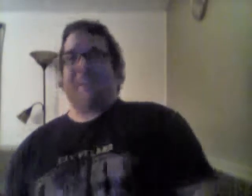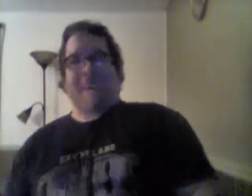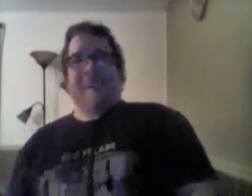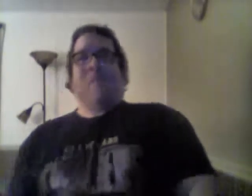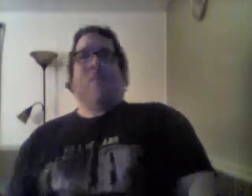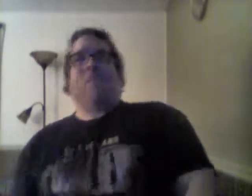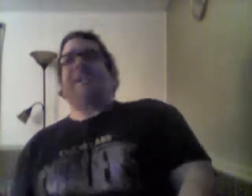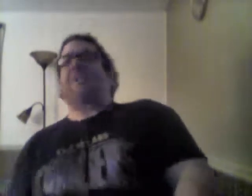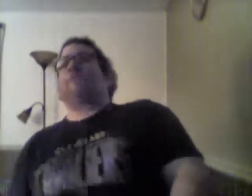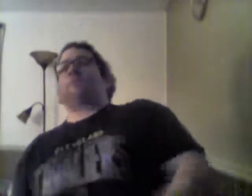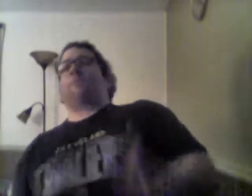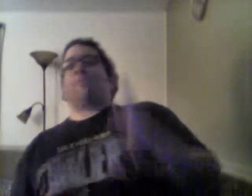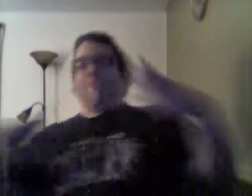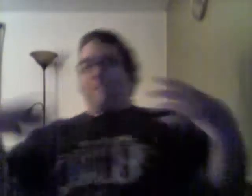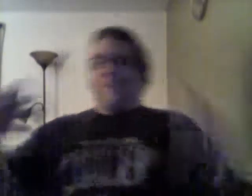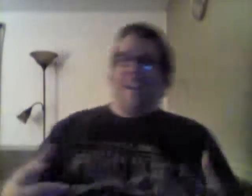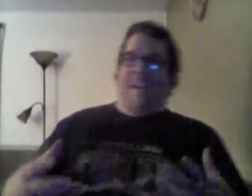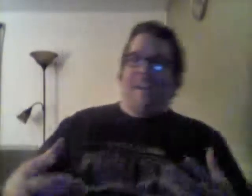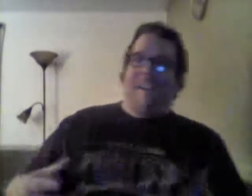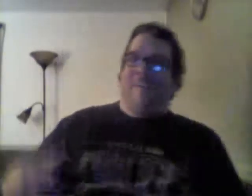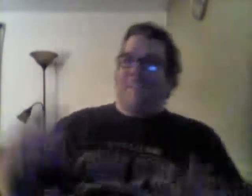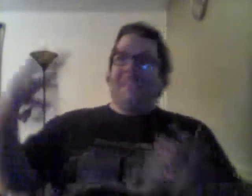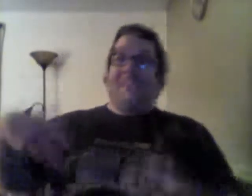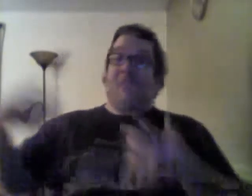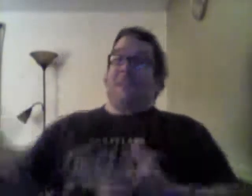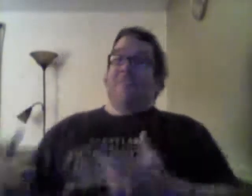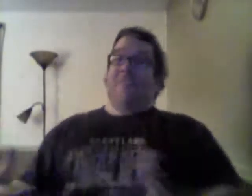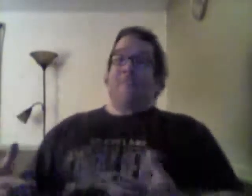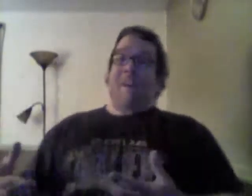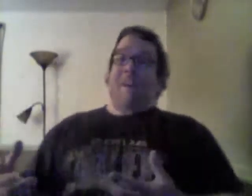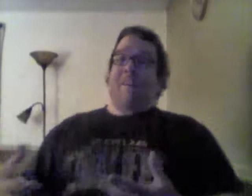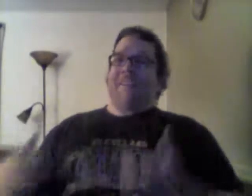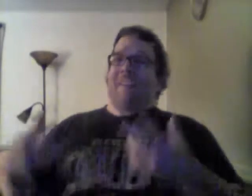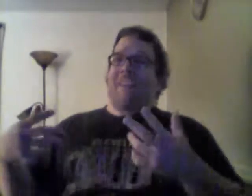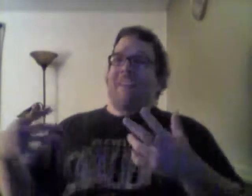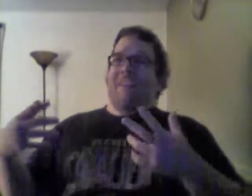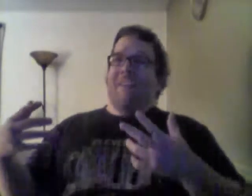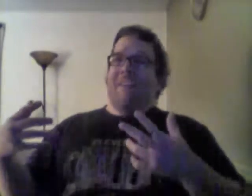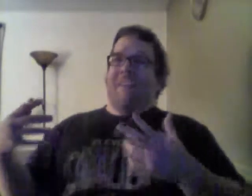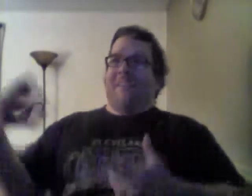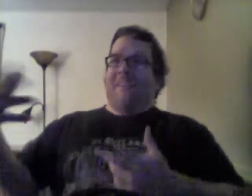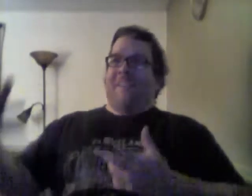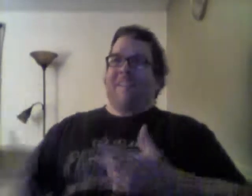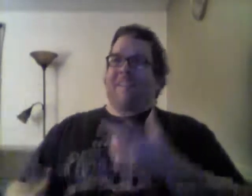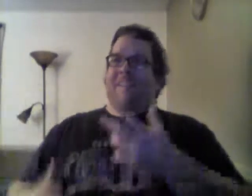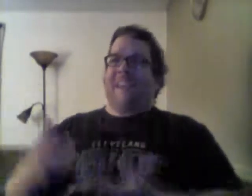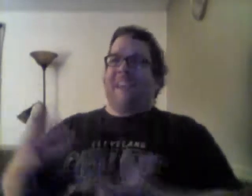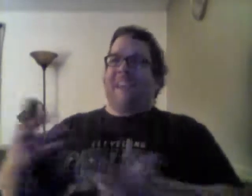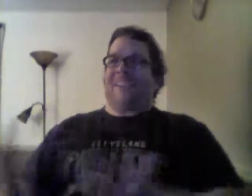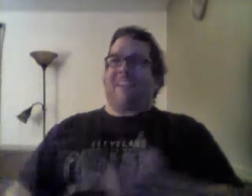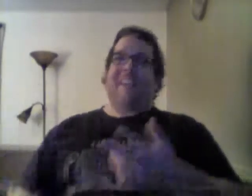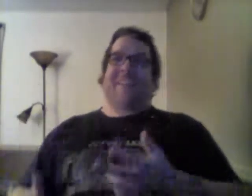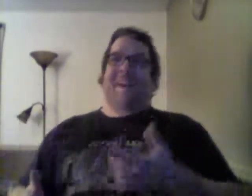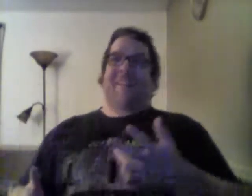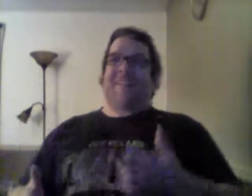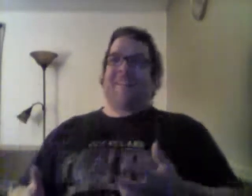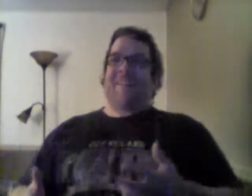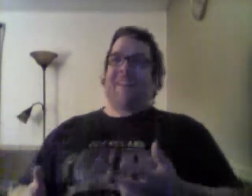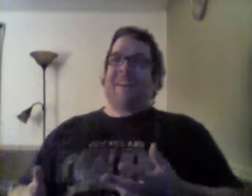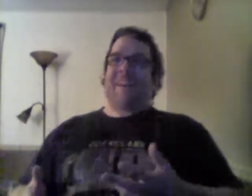like, waiting for the horror to begin. Because this goes on for a while, and you're, like, it's, like, this teenage sex comedy going on,